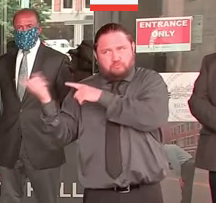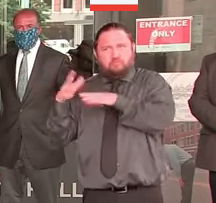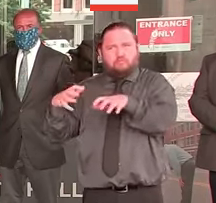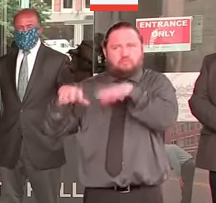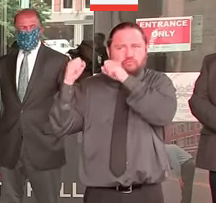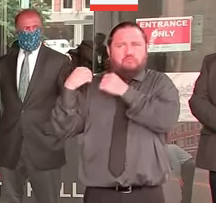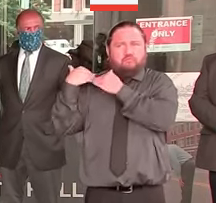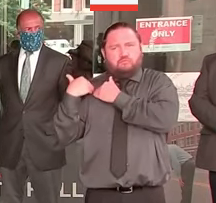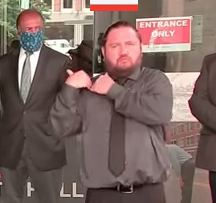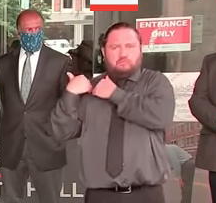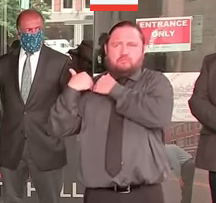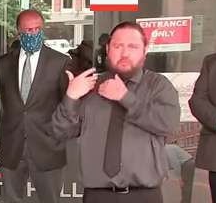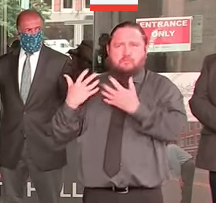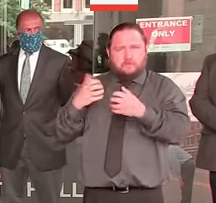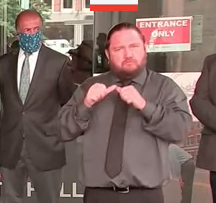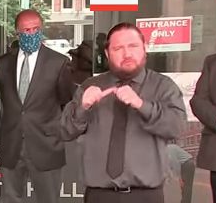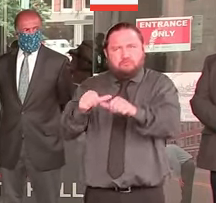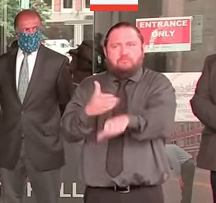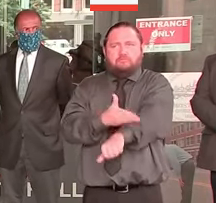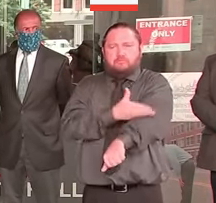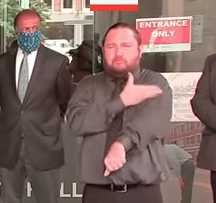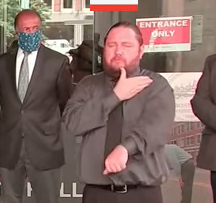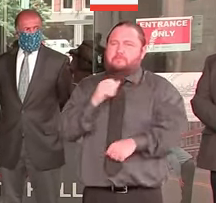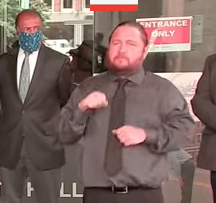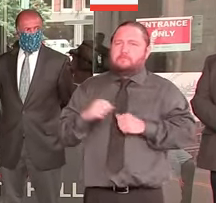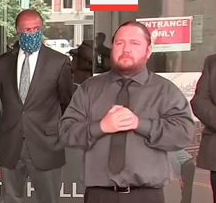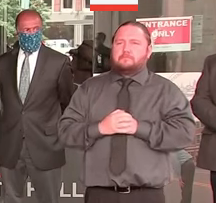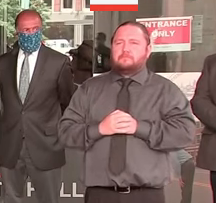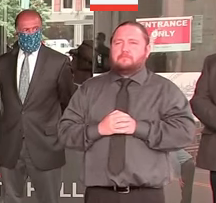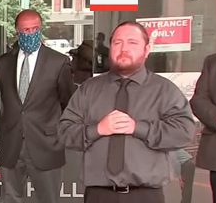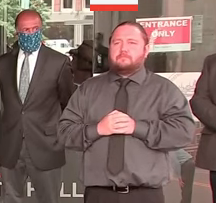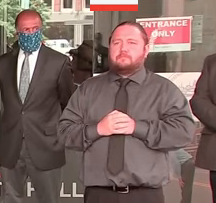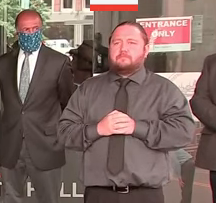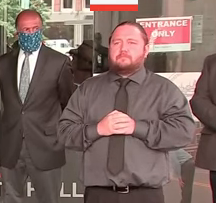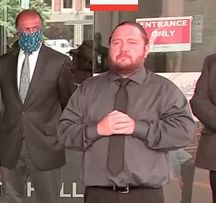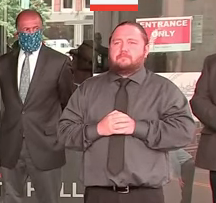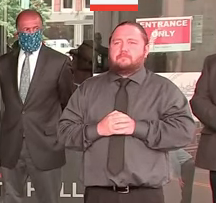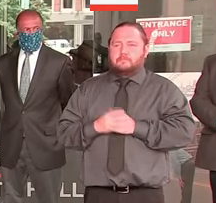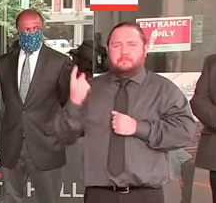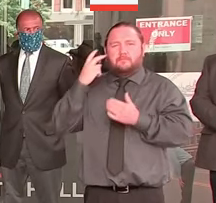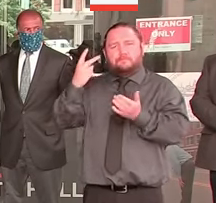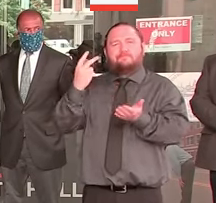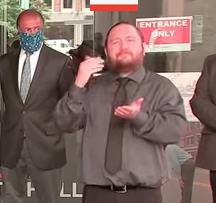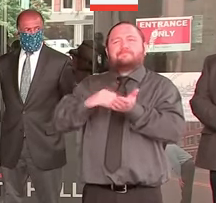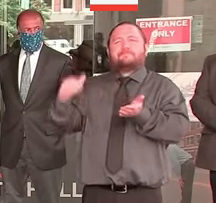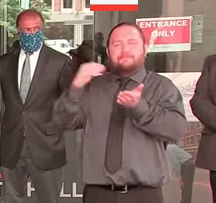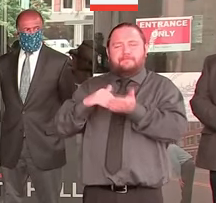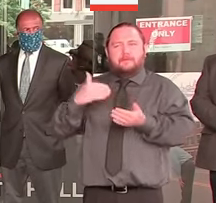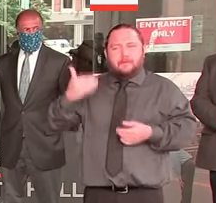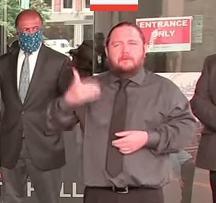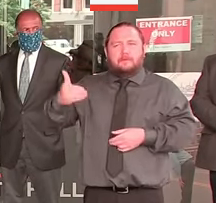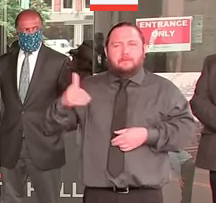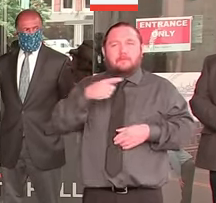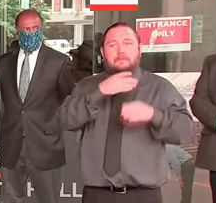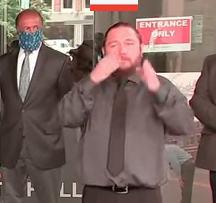we've seen a shooting of a black man, and we have protests, and we